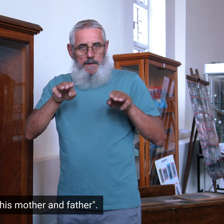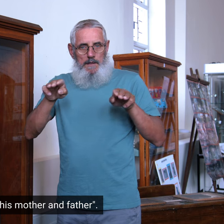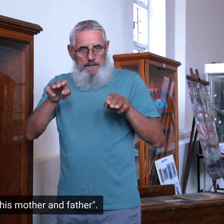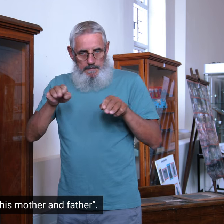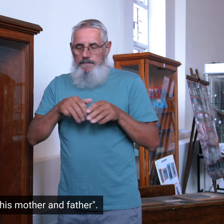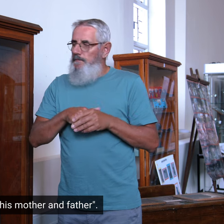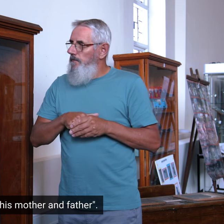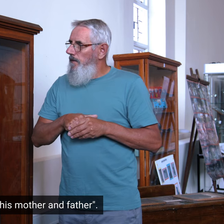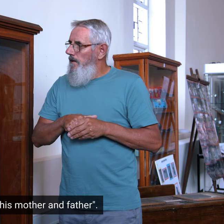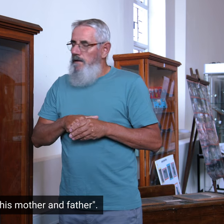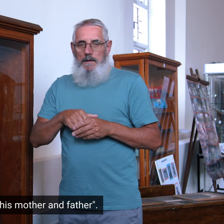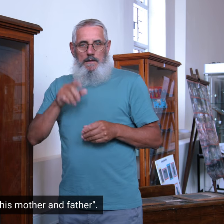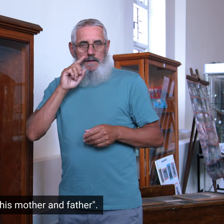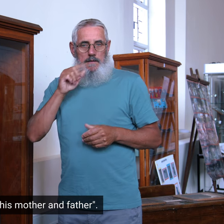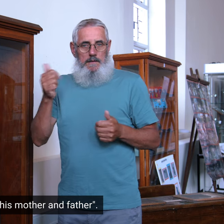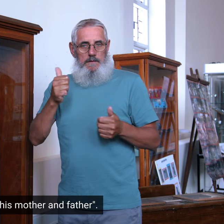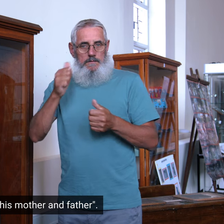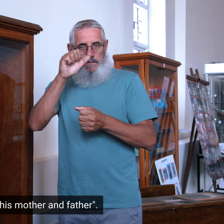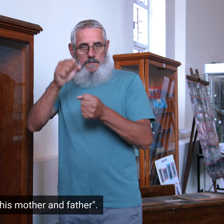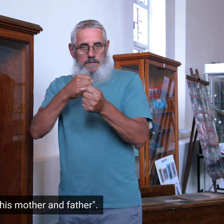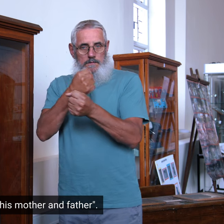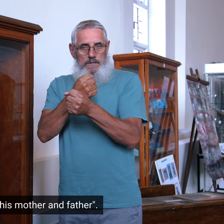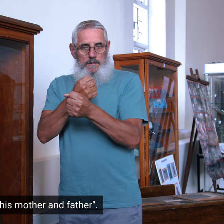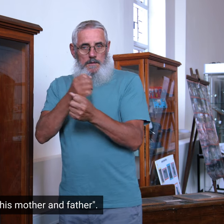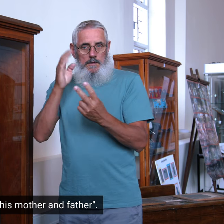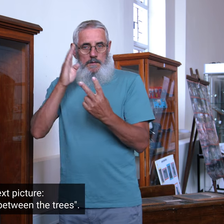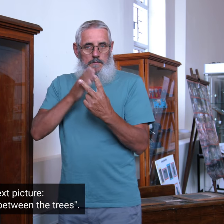The sentence then is, The boy is between his mother and father.